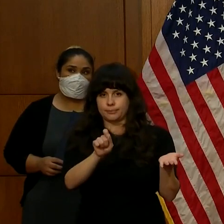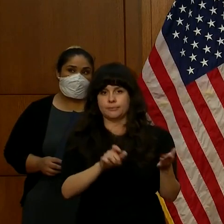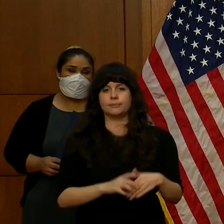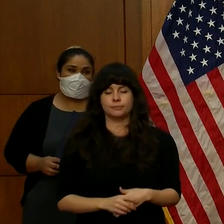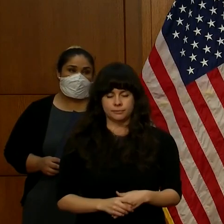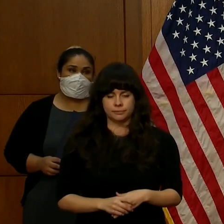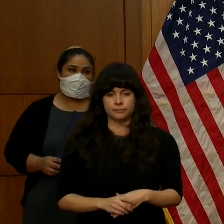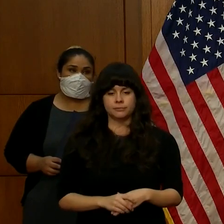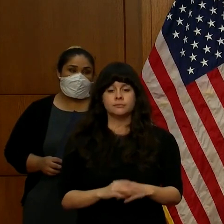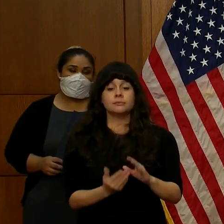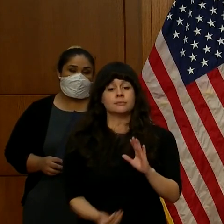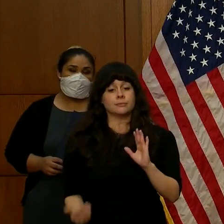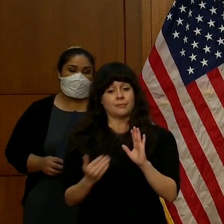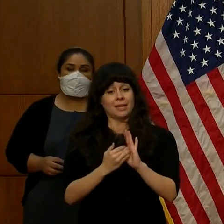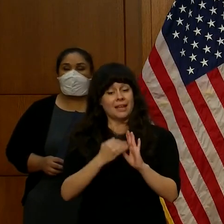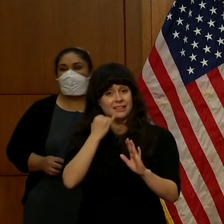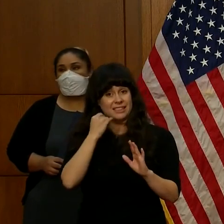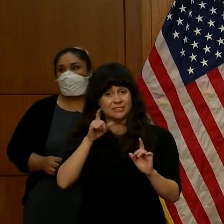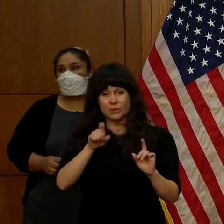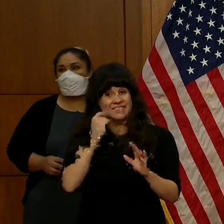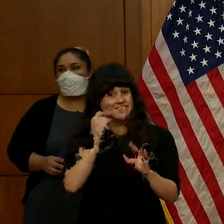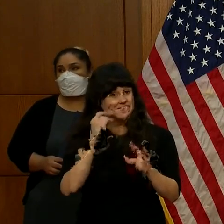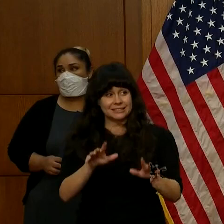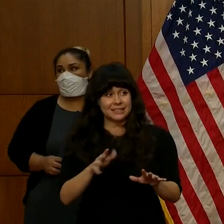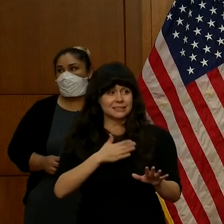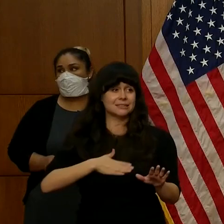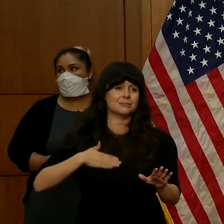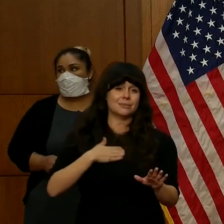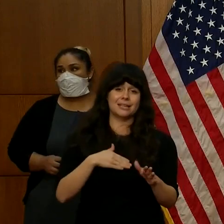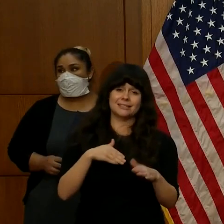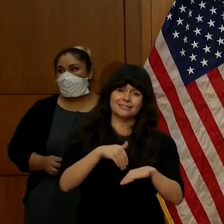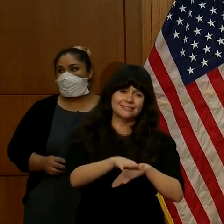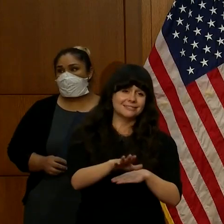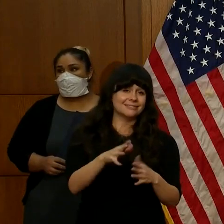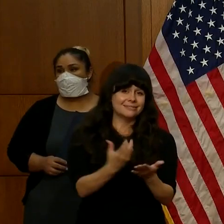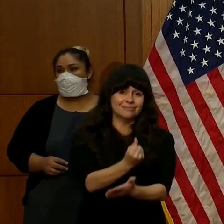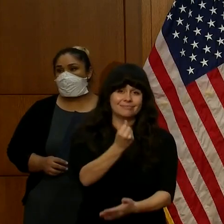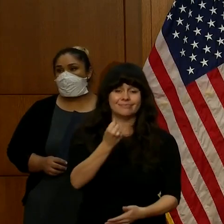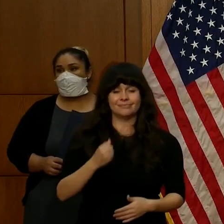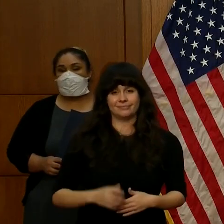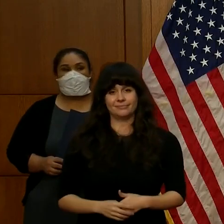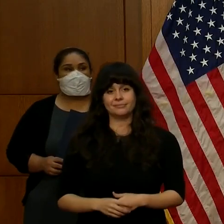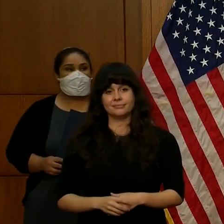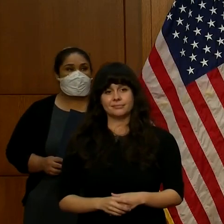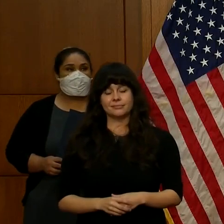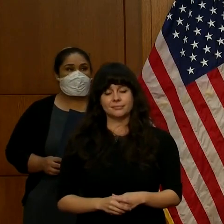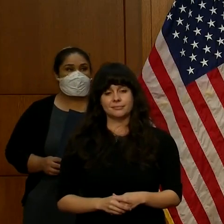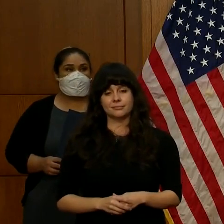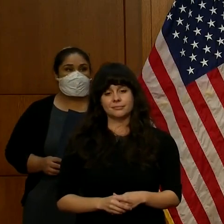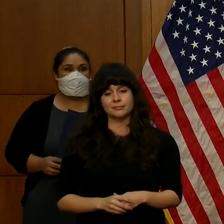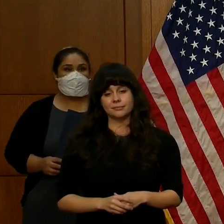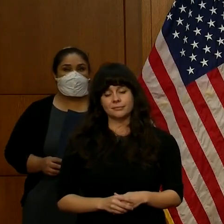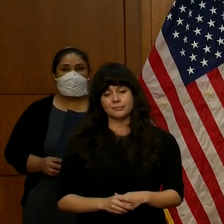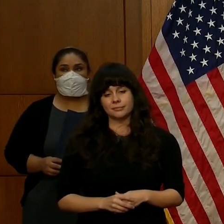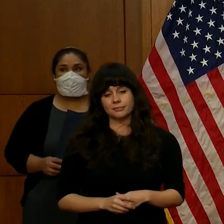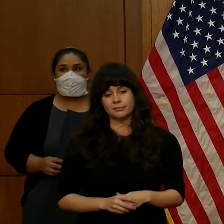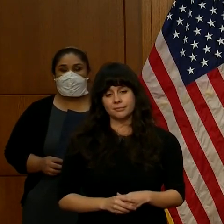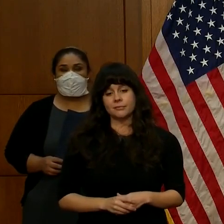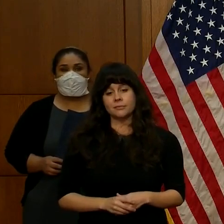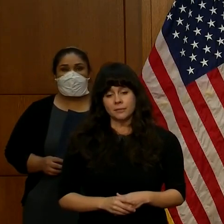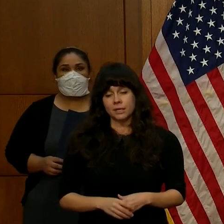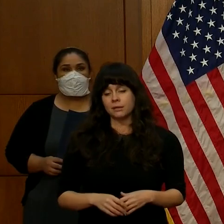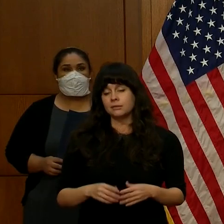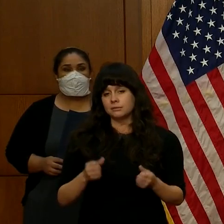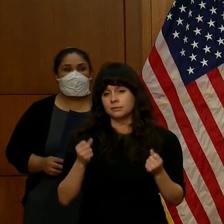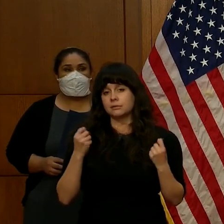And again, if you need a test, please get a test. While all of this is going on, I